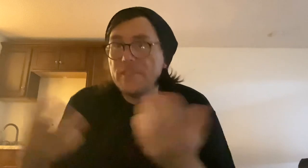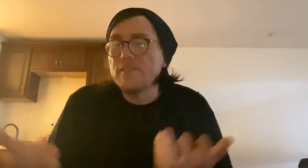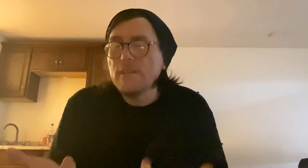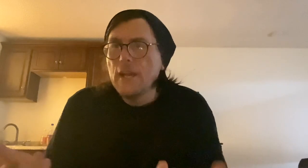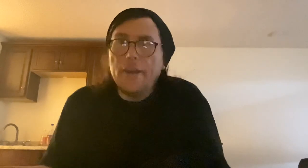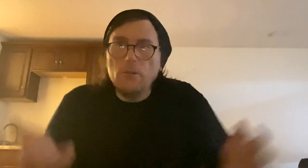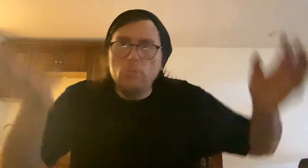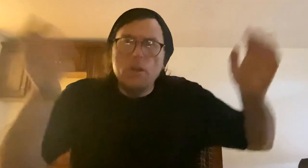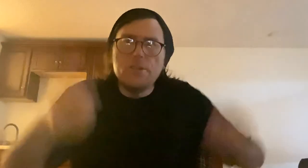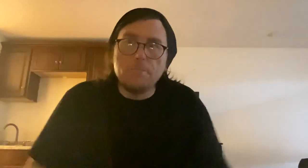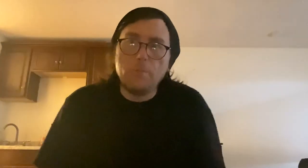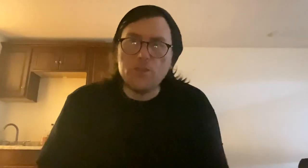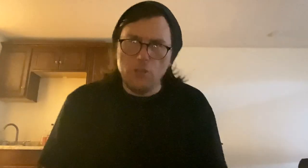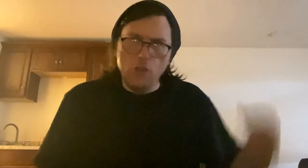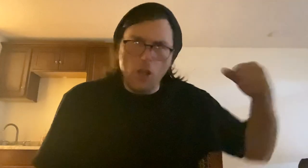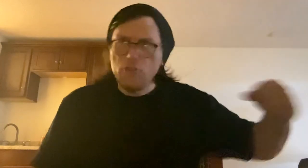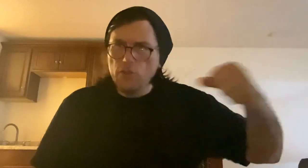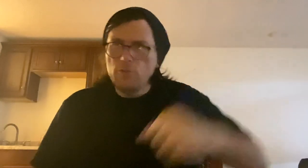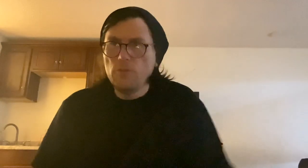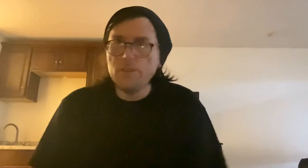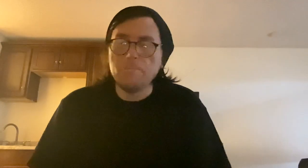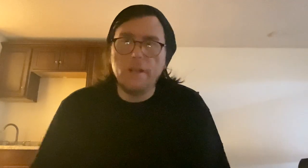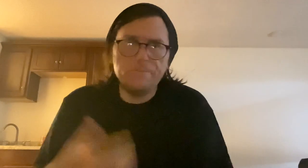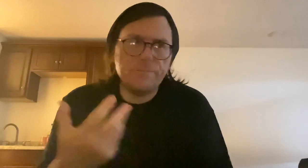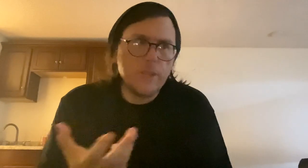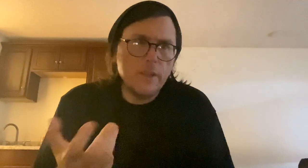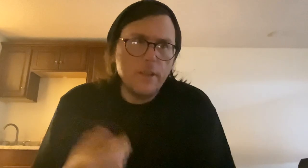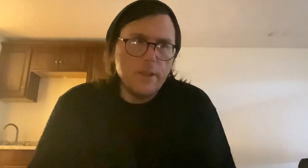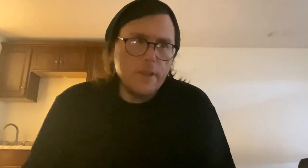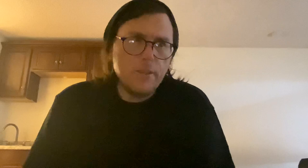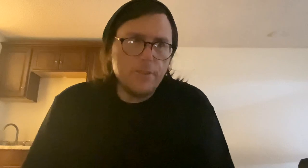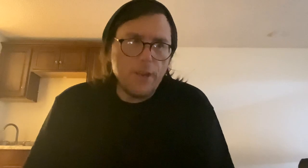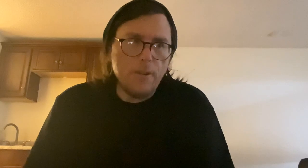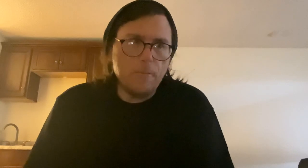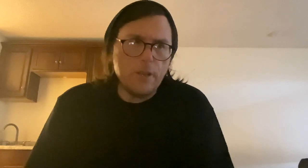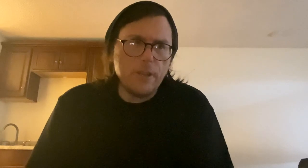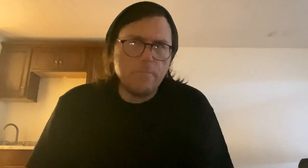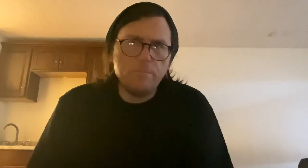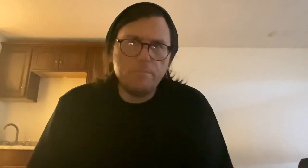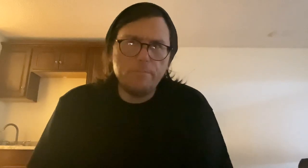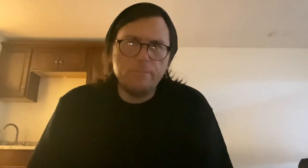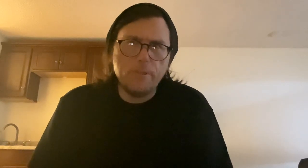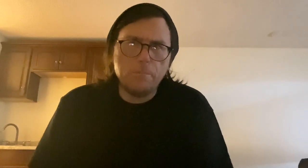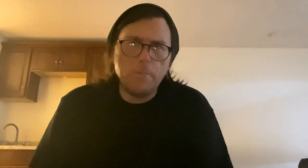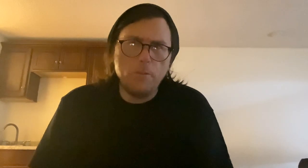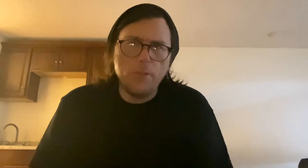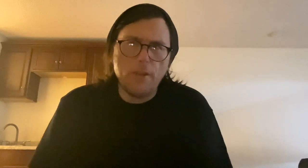I know some people say, yes, you're doing this, but, you know, the people that are